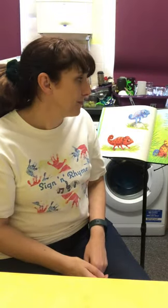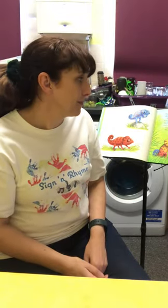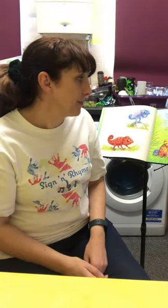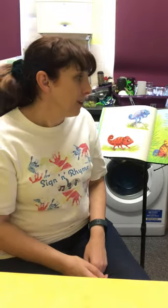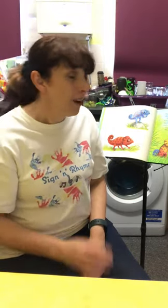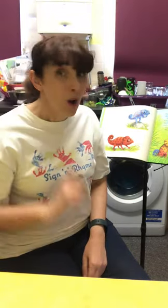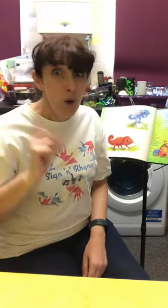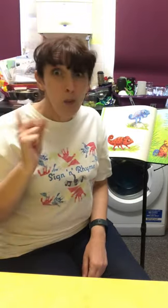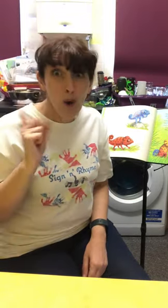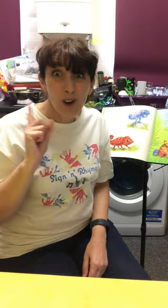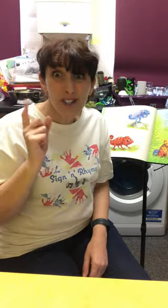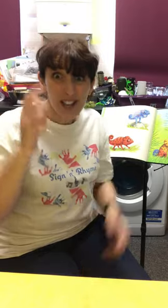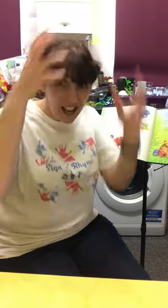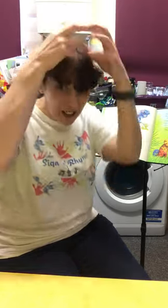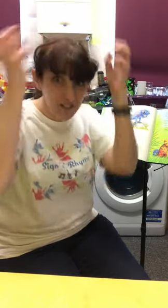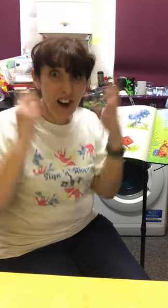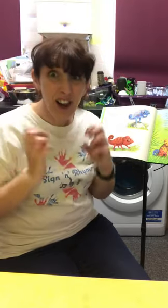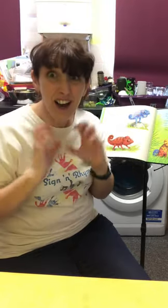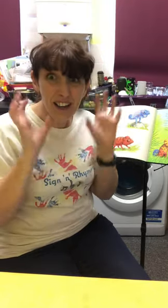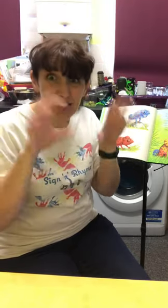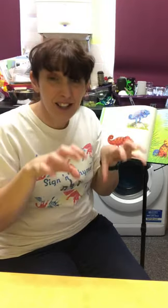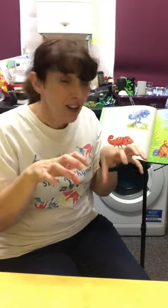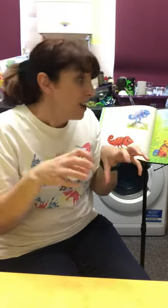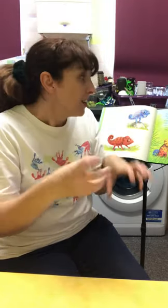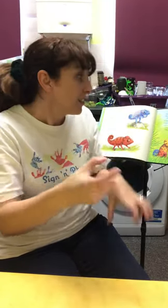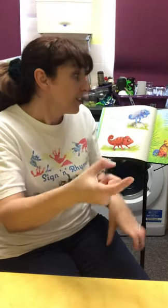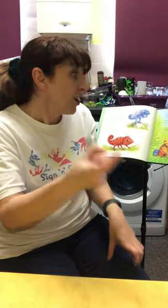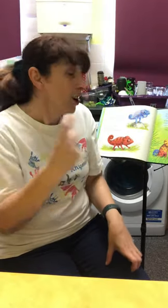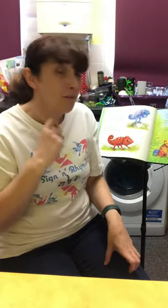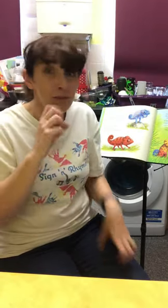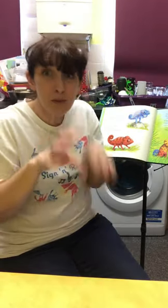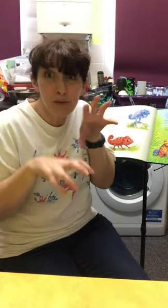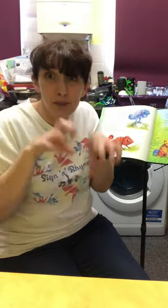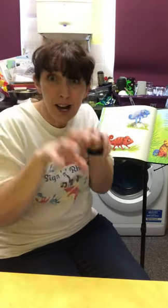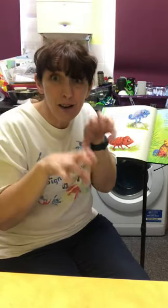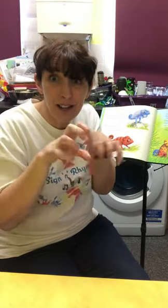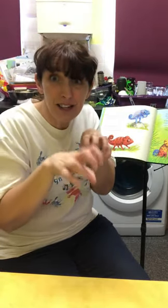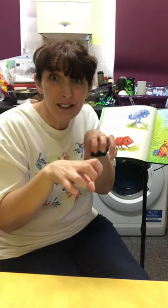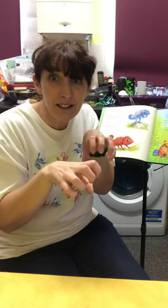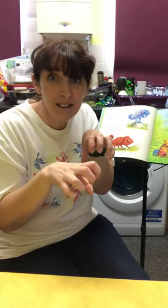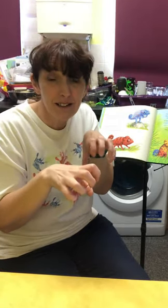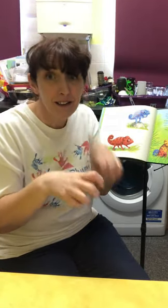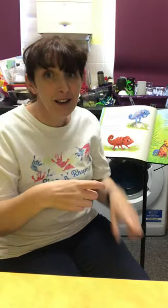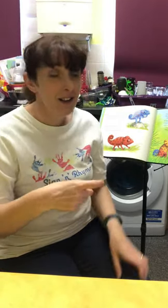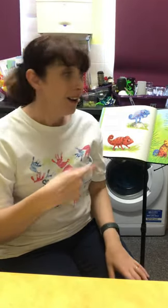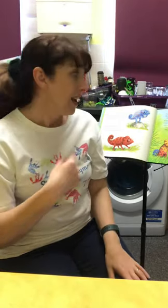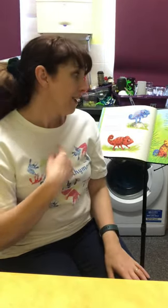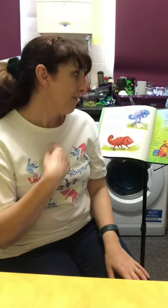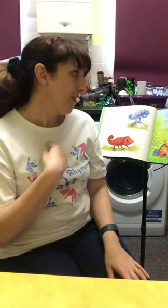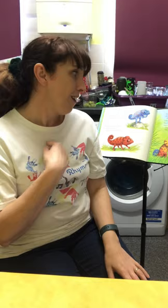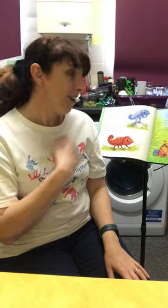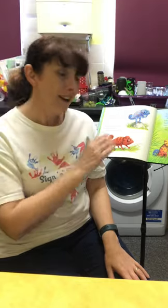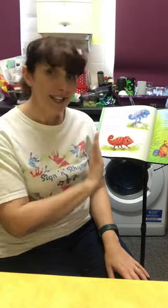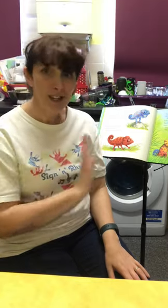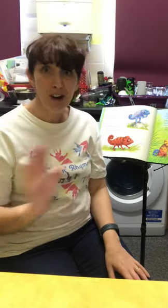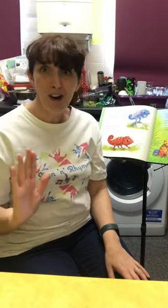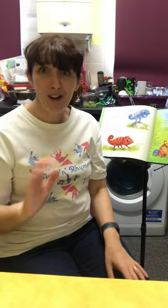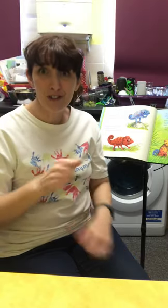What if lion comes prowling? If I can't